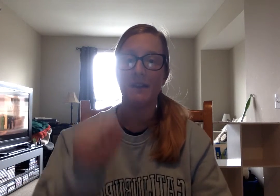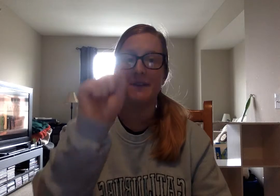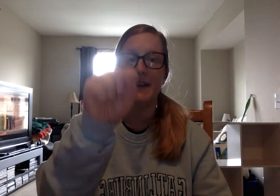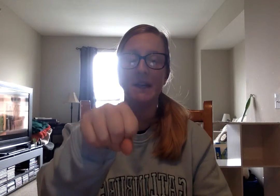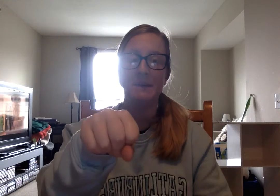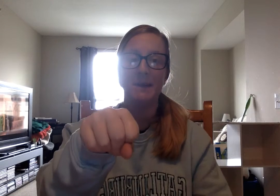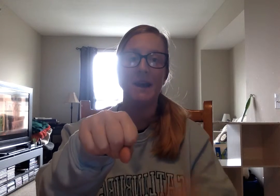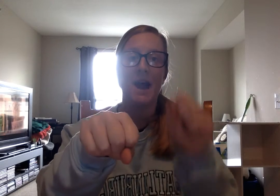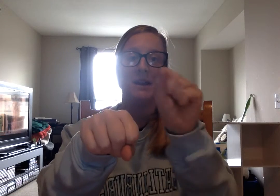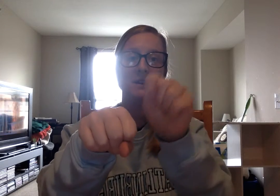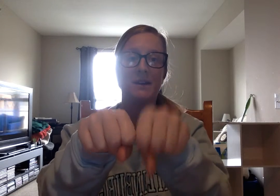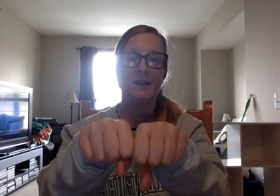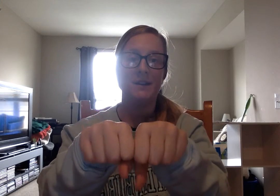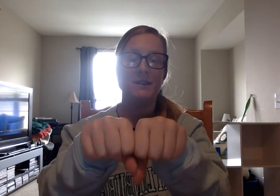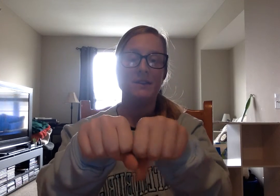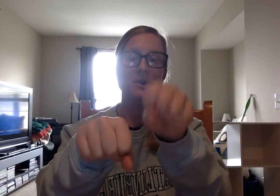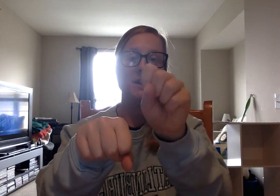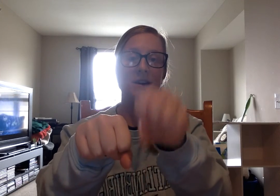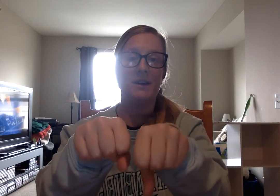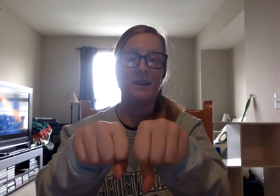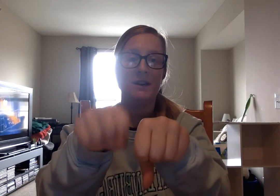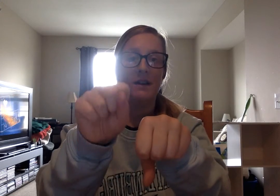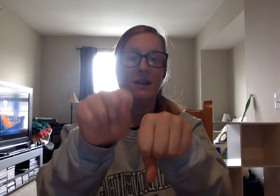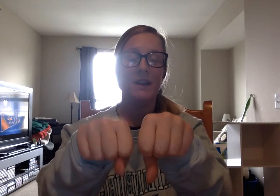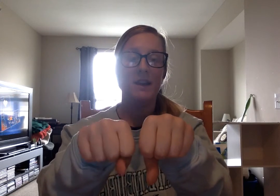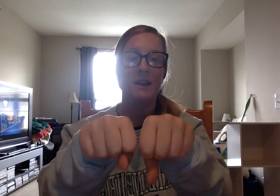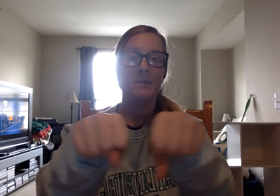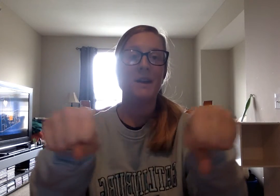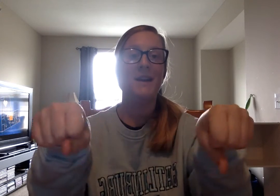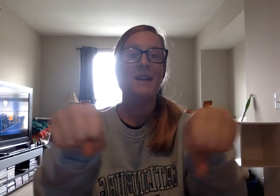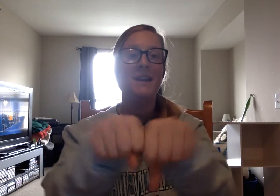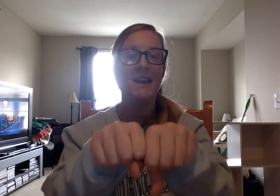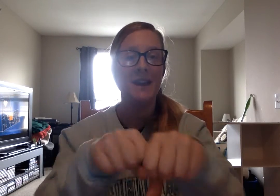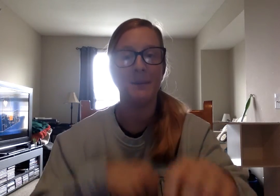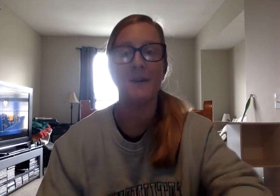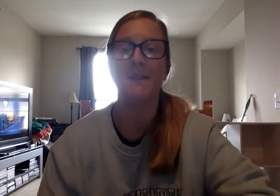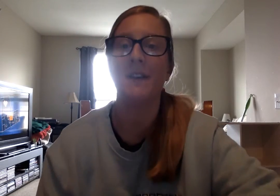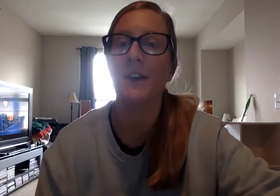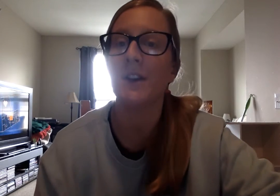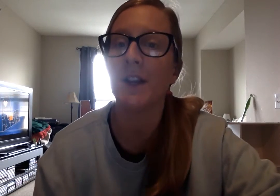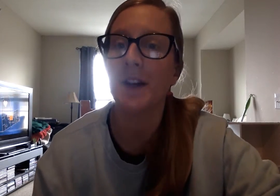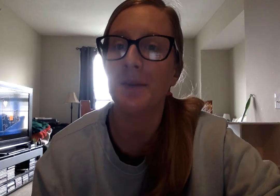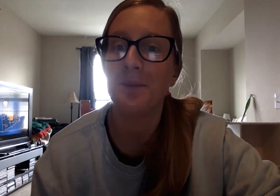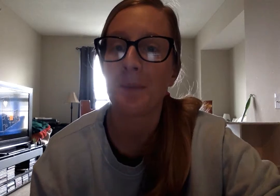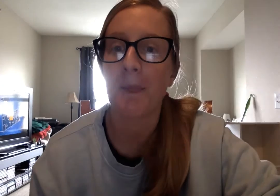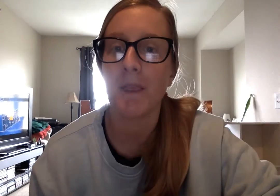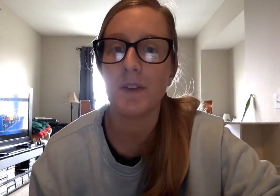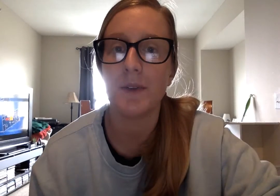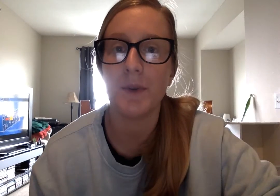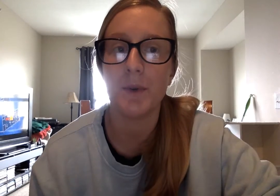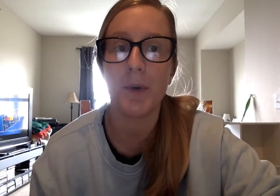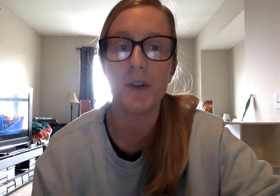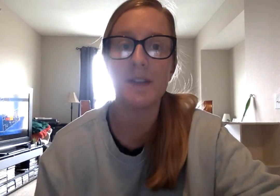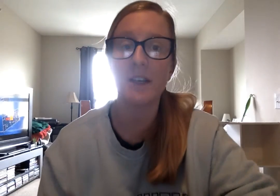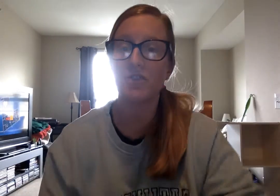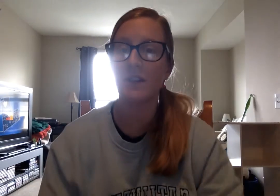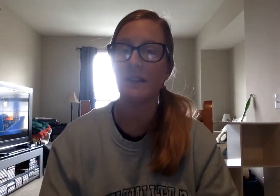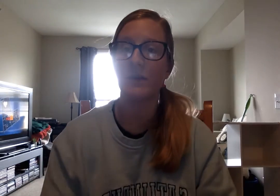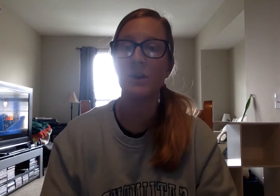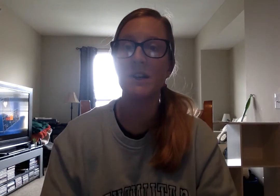have im and I add k to it. K. Im. Kim. Very good. Two more sections and we're